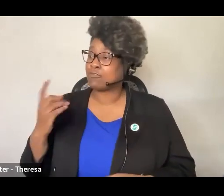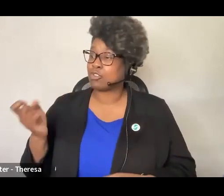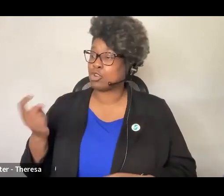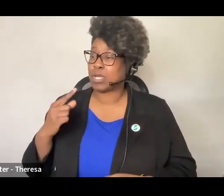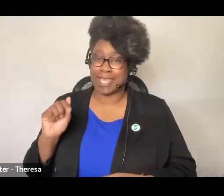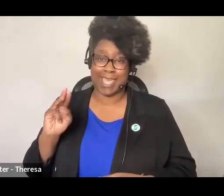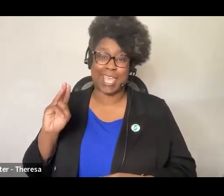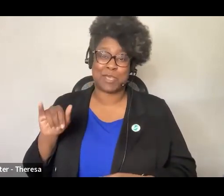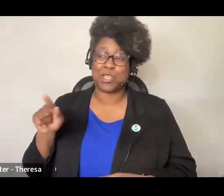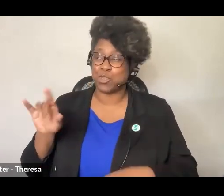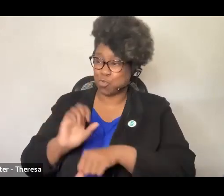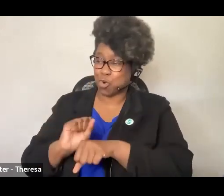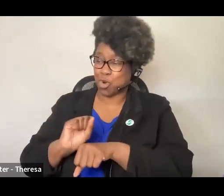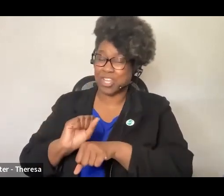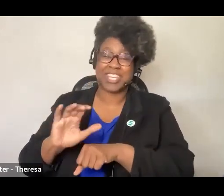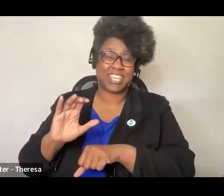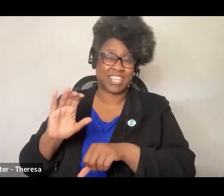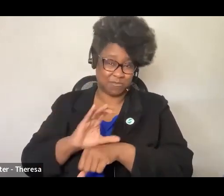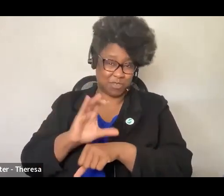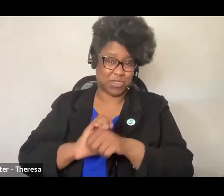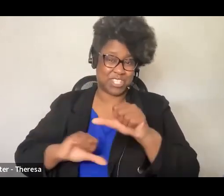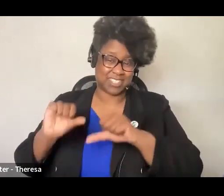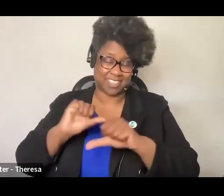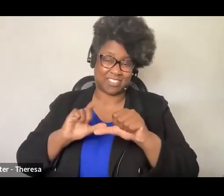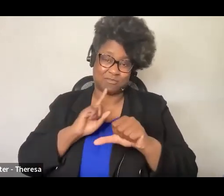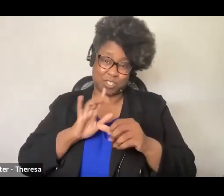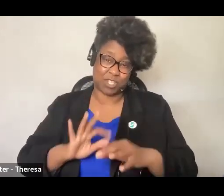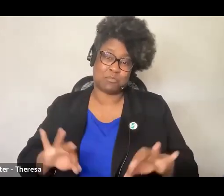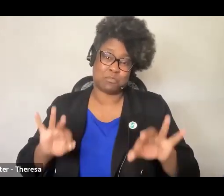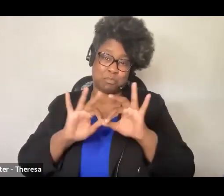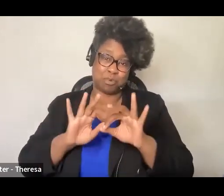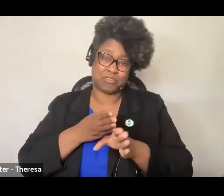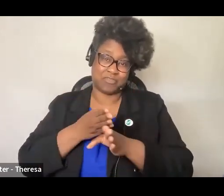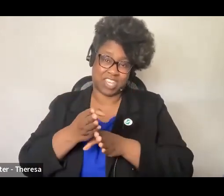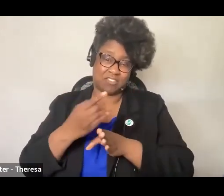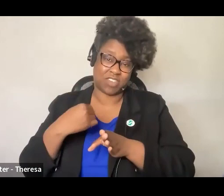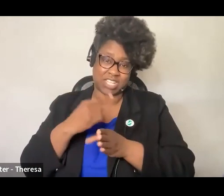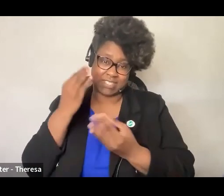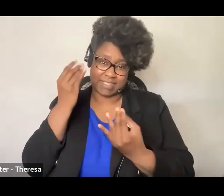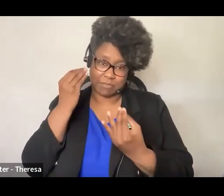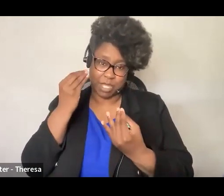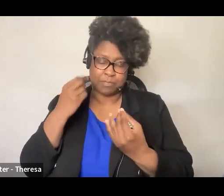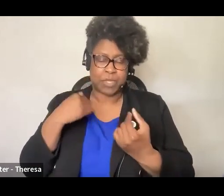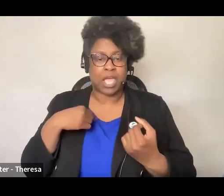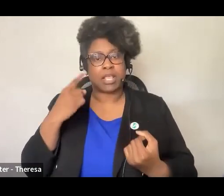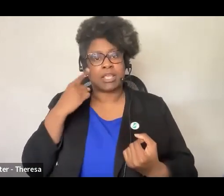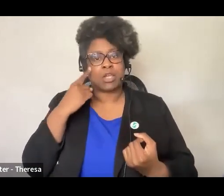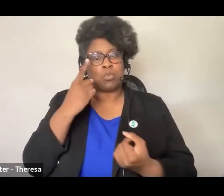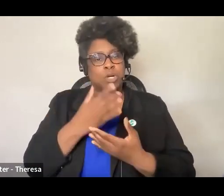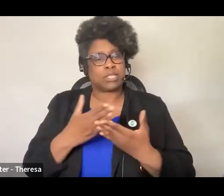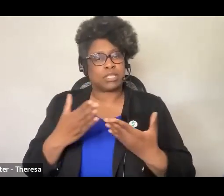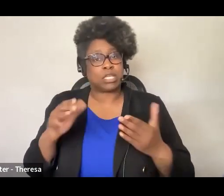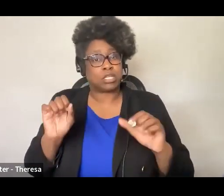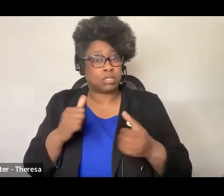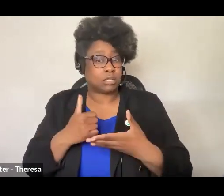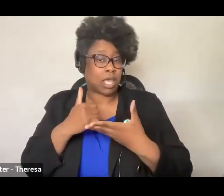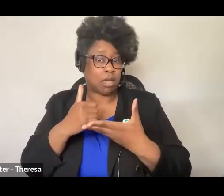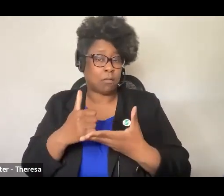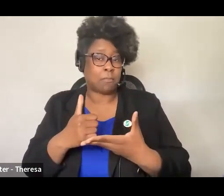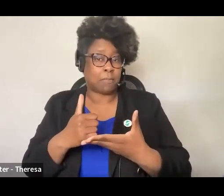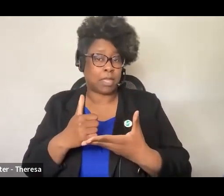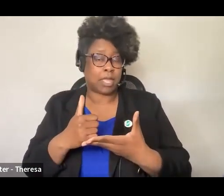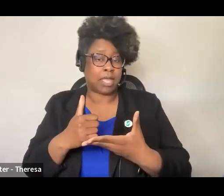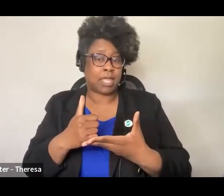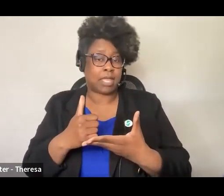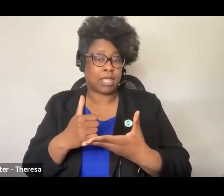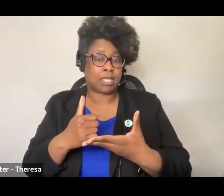and I know you work in computer science which is a really important field for us to be thinking about I think you know one thing that I think could be helpful is is having a